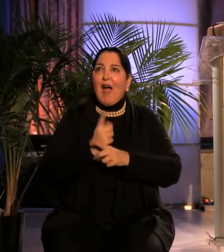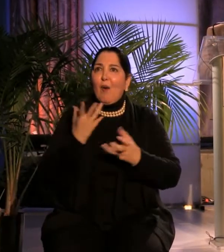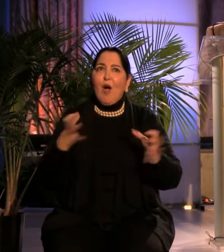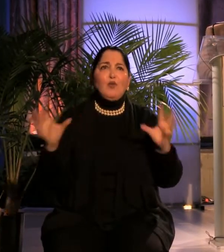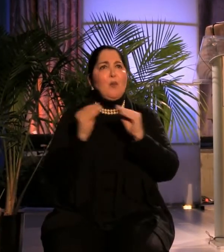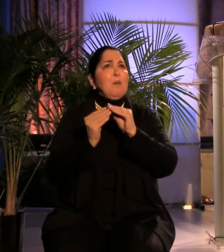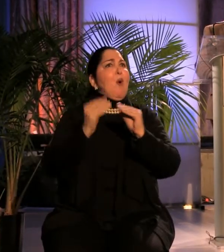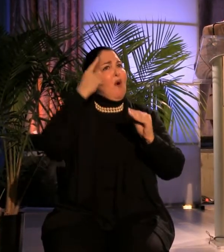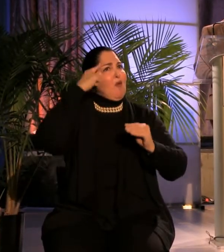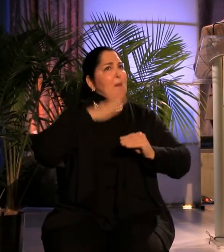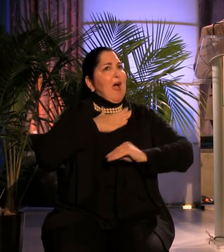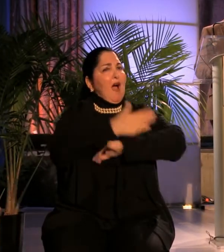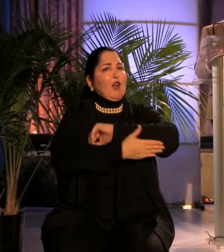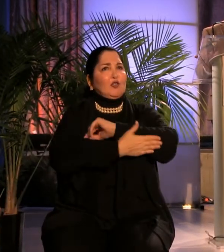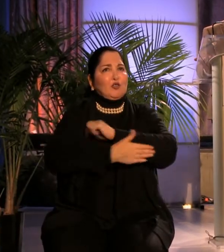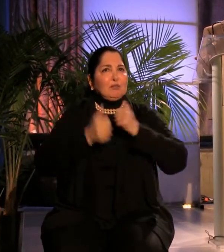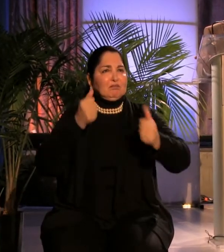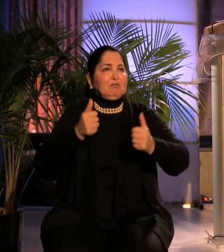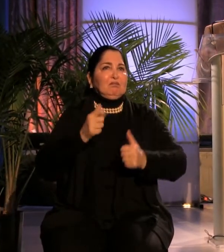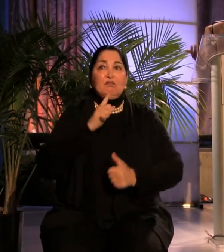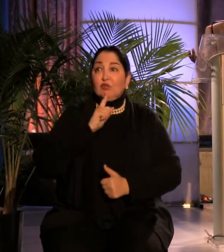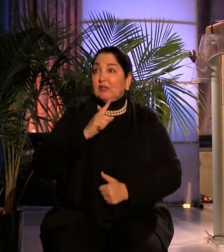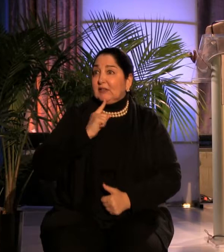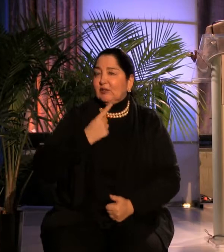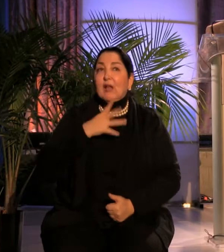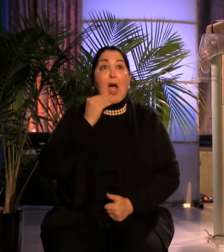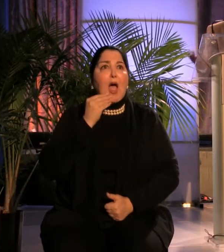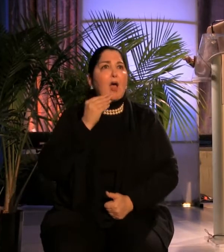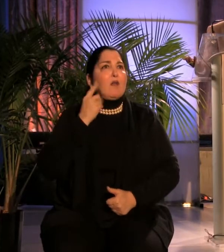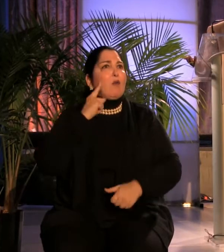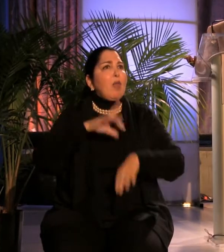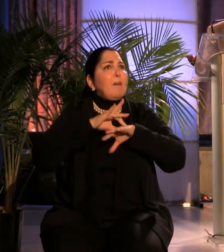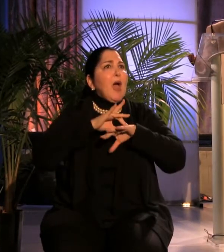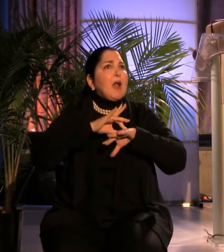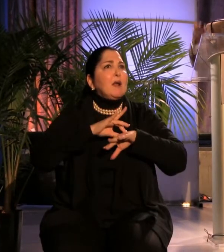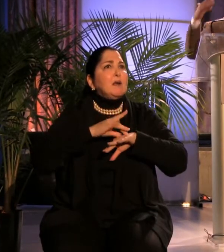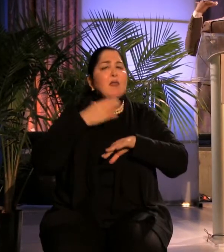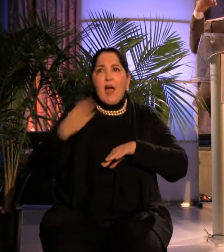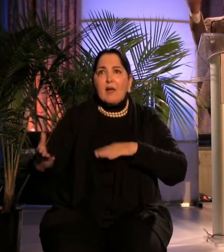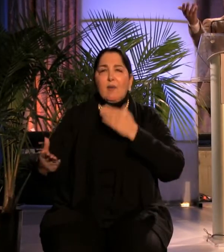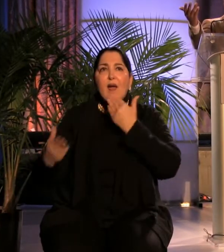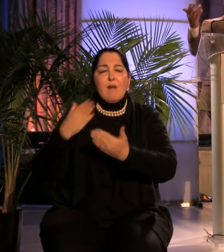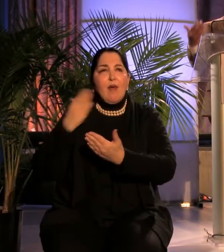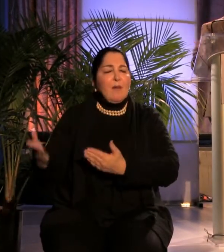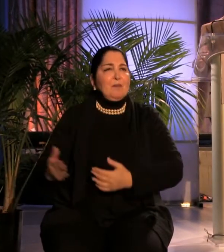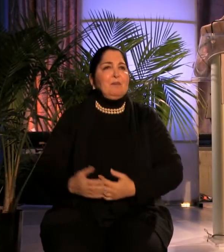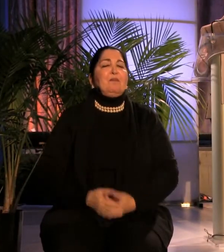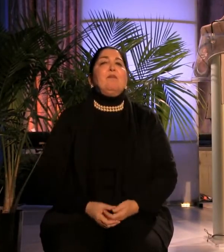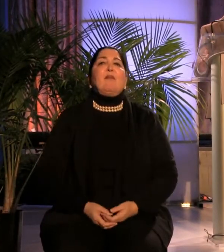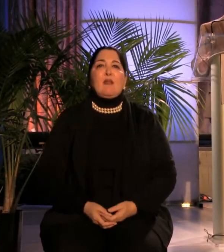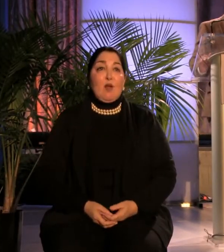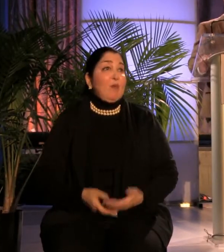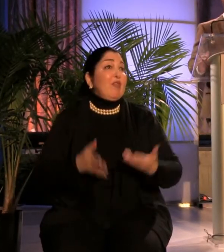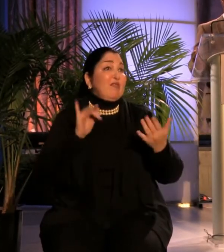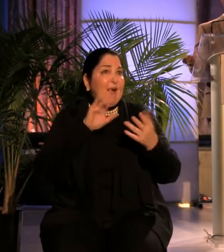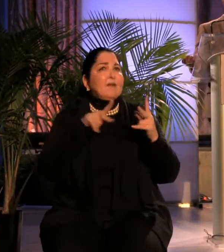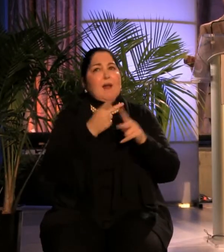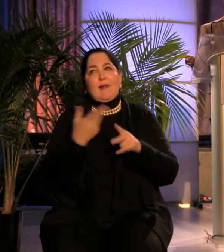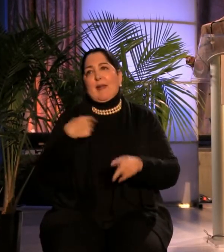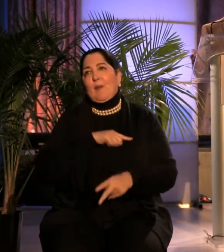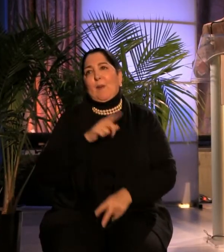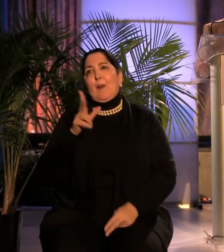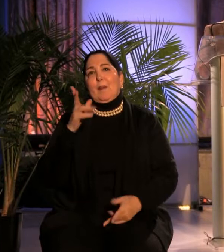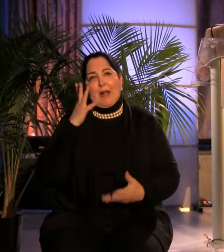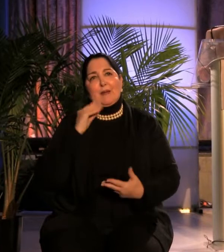for my country. Seriously. And the planet. Thank you. Thank you. So this is what we'll be hearing and